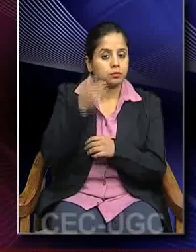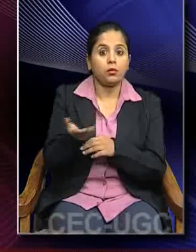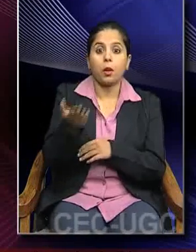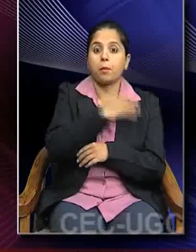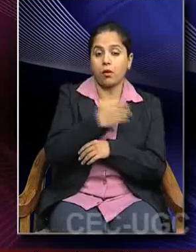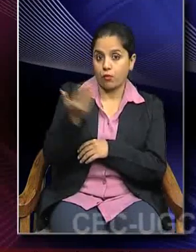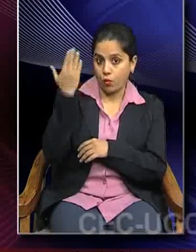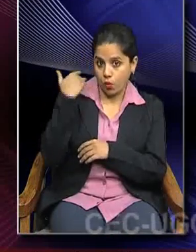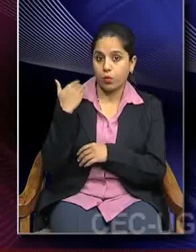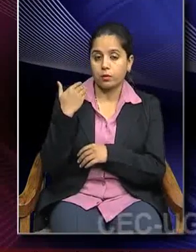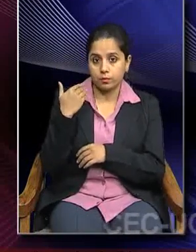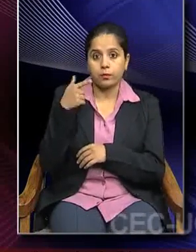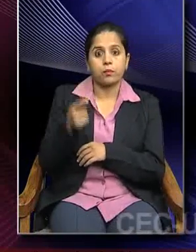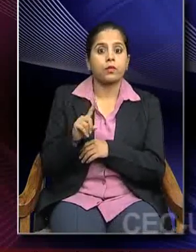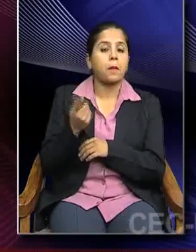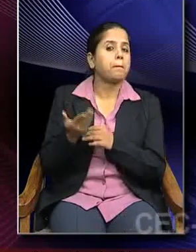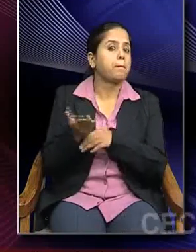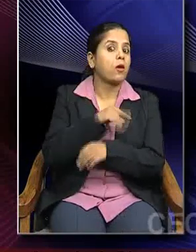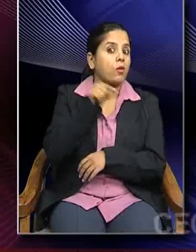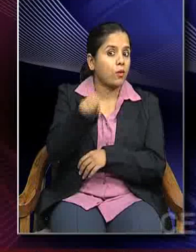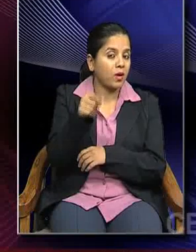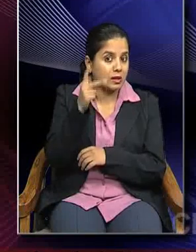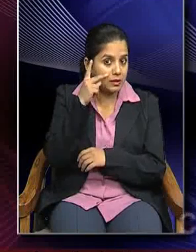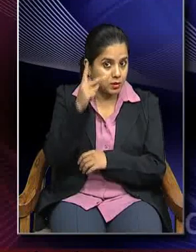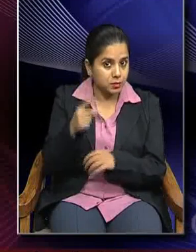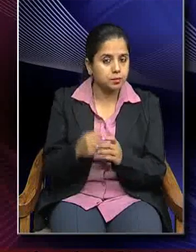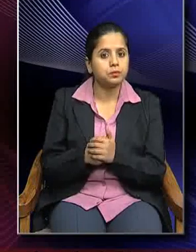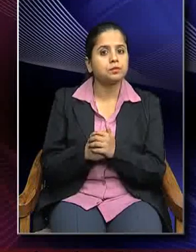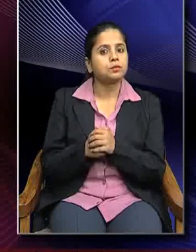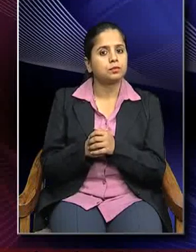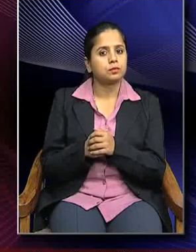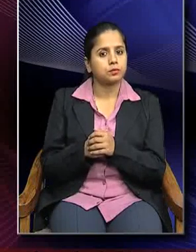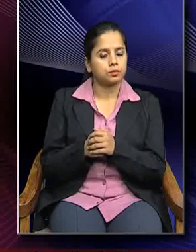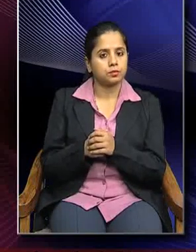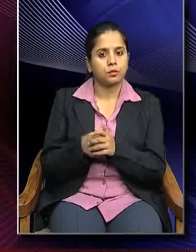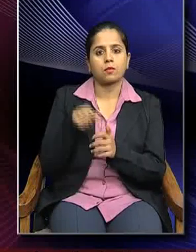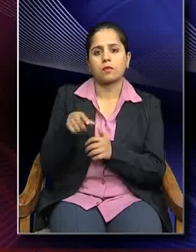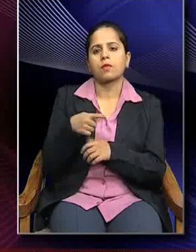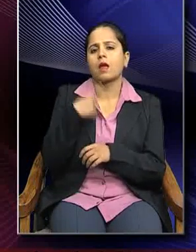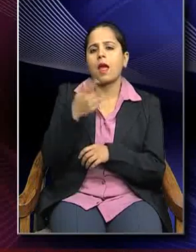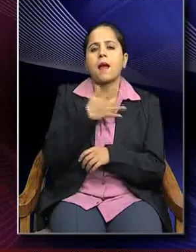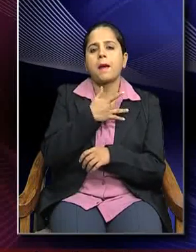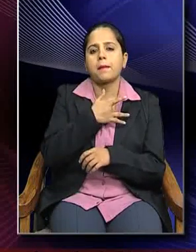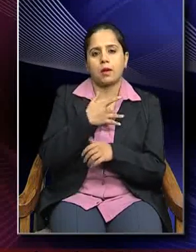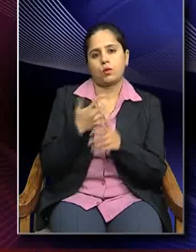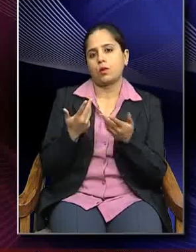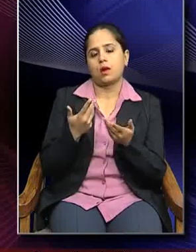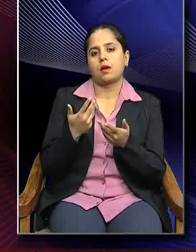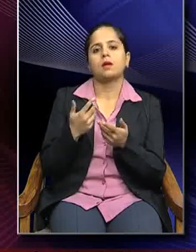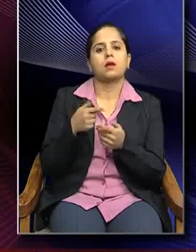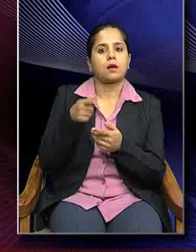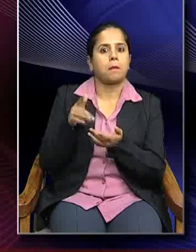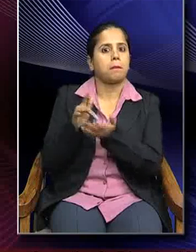prior to this, the saying was that this